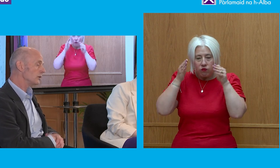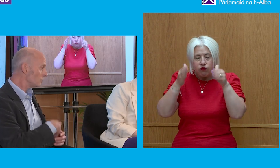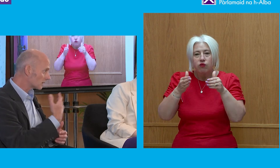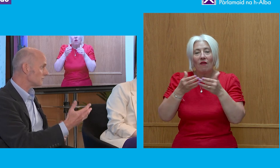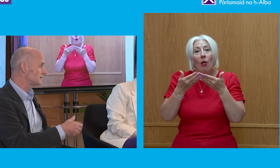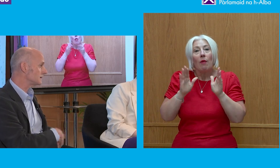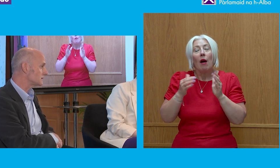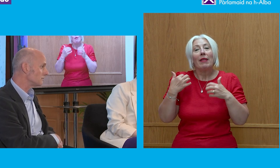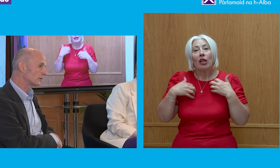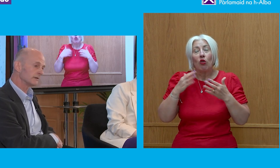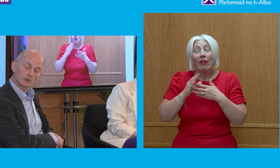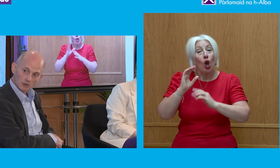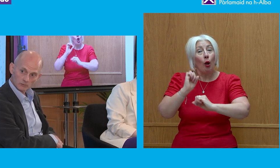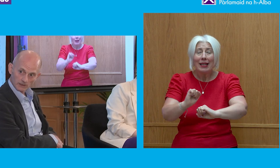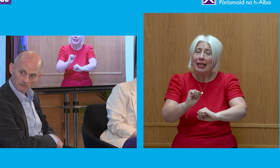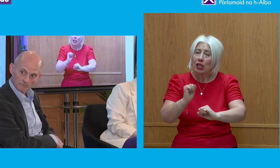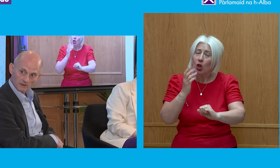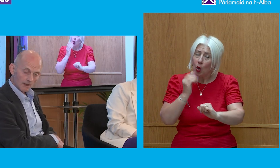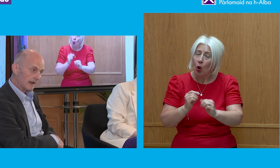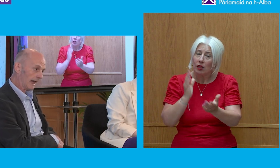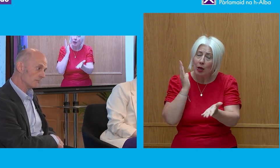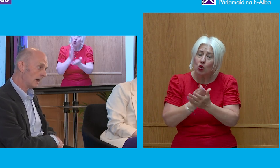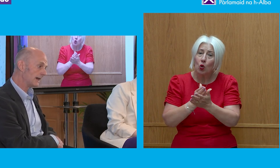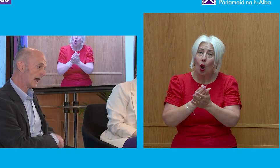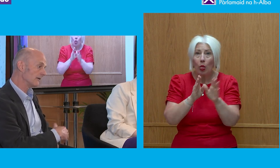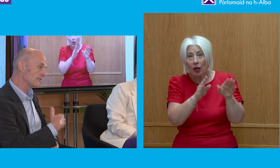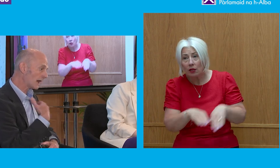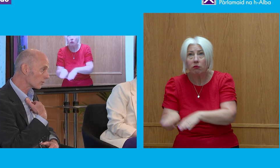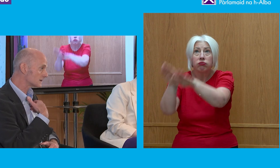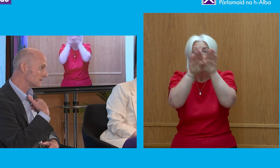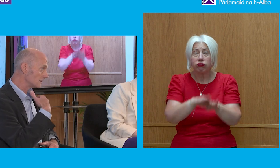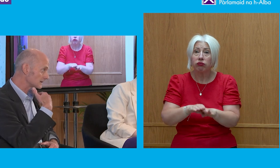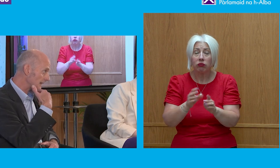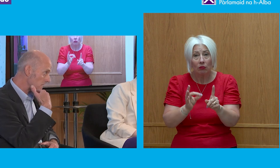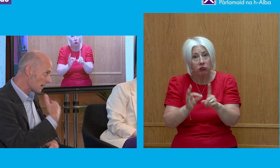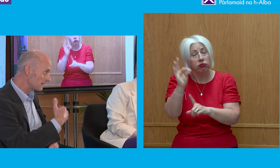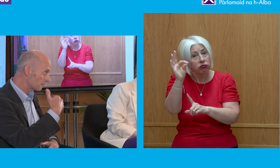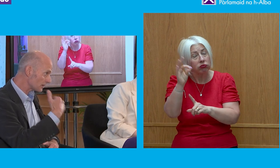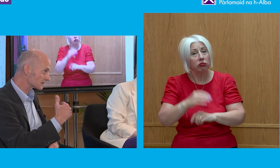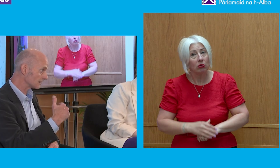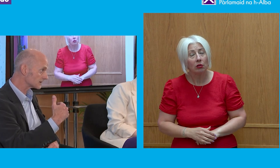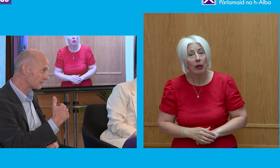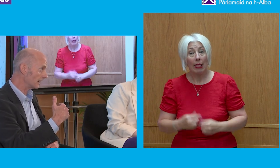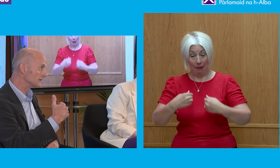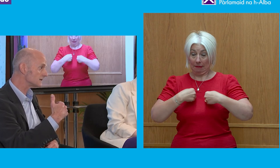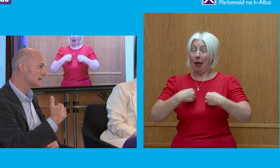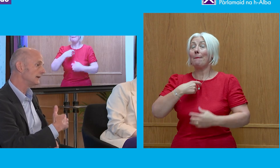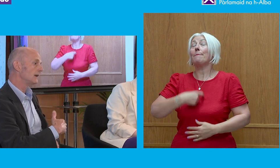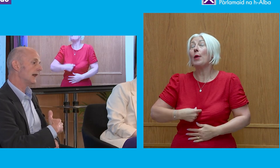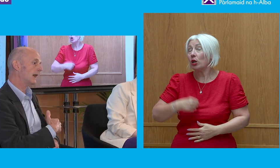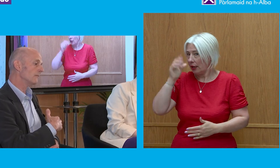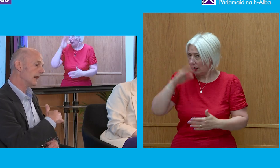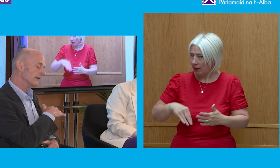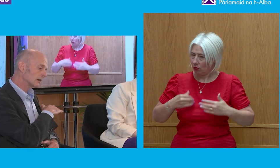who were committed to improving the common wheel. And that was, I say, my personal experience,